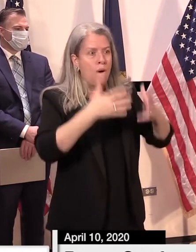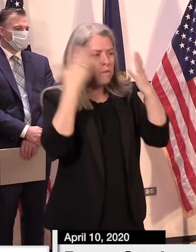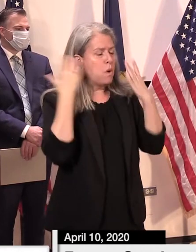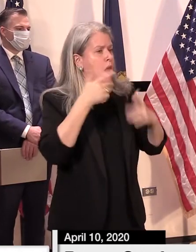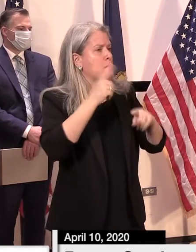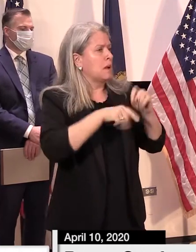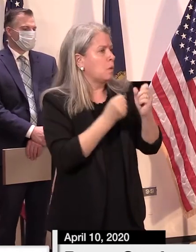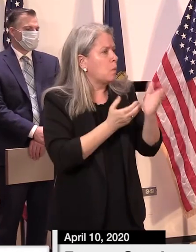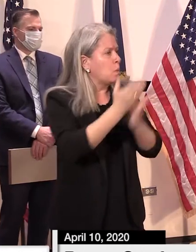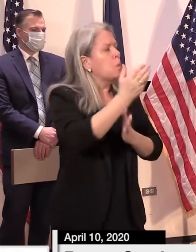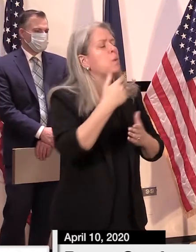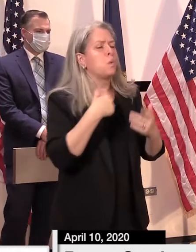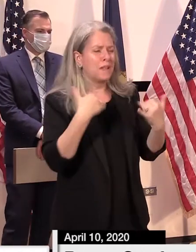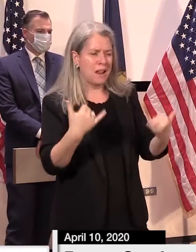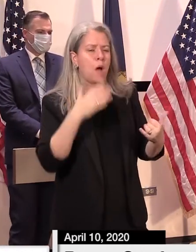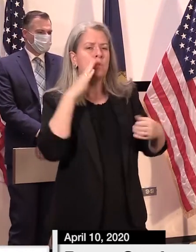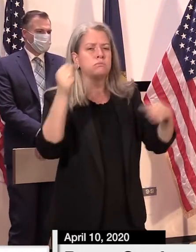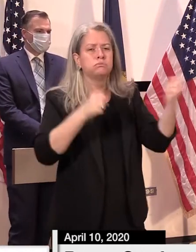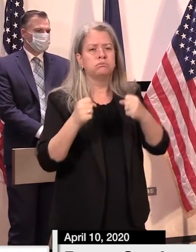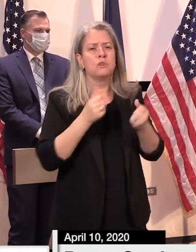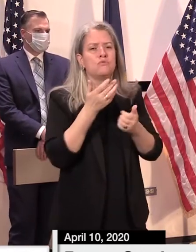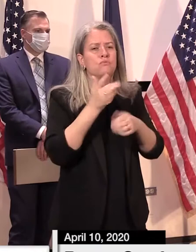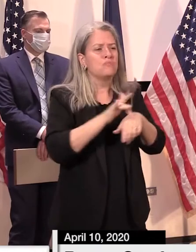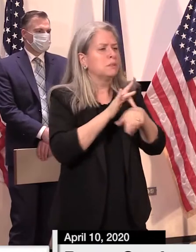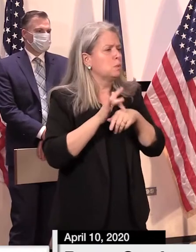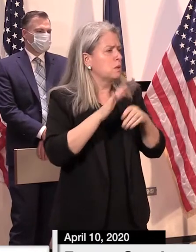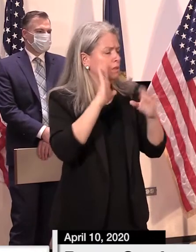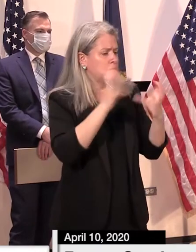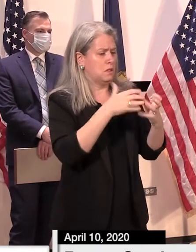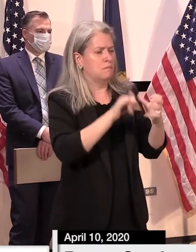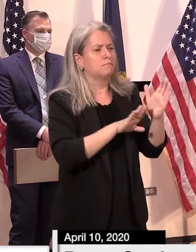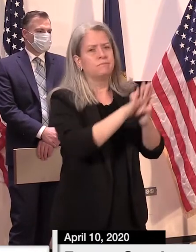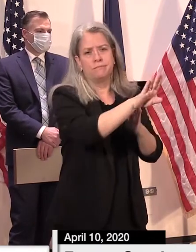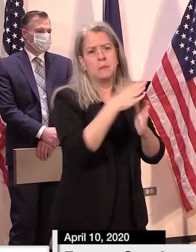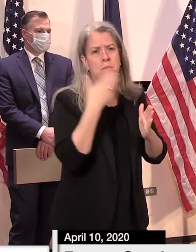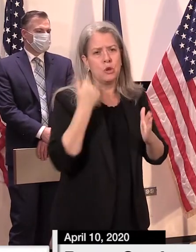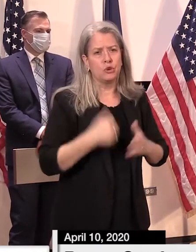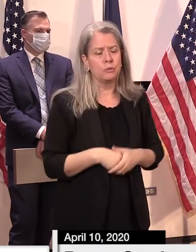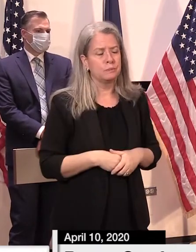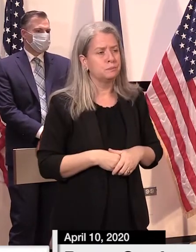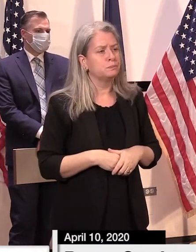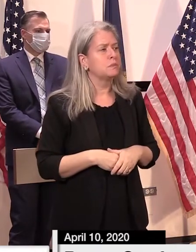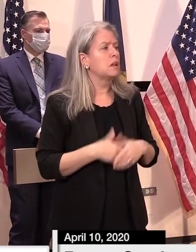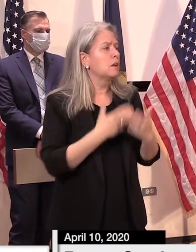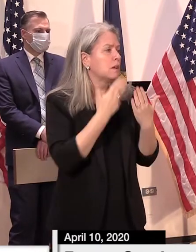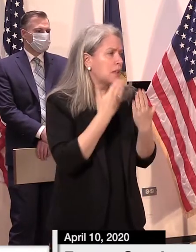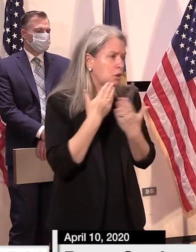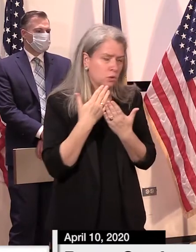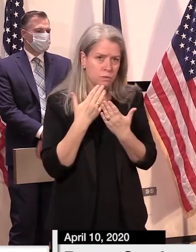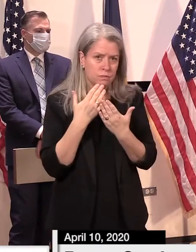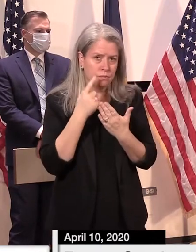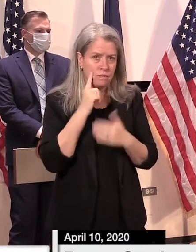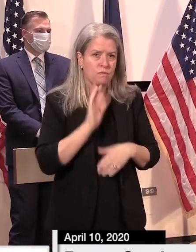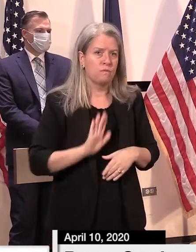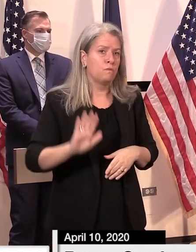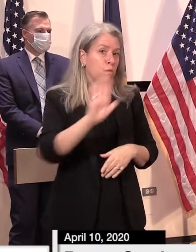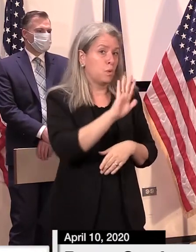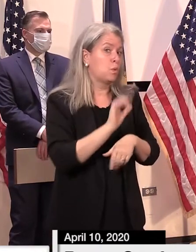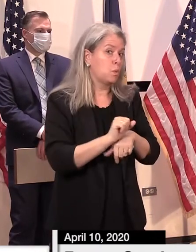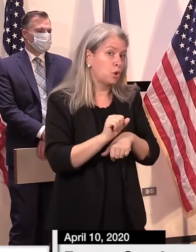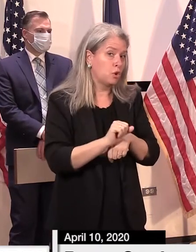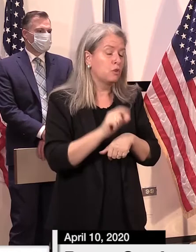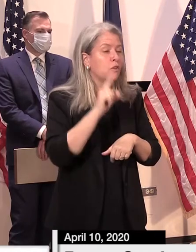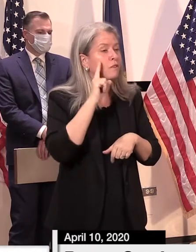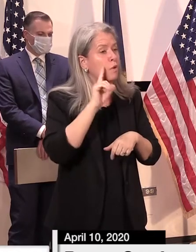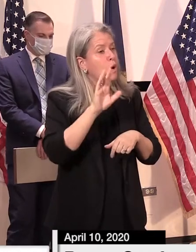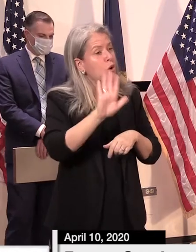I again want to thank Vermoners for your sacrifices, which are making a real difference in saving lives. I